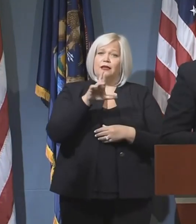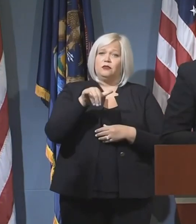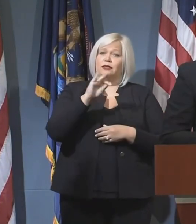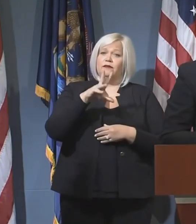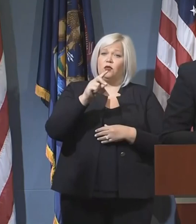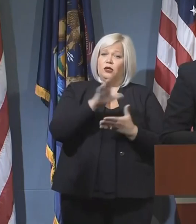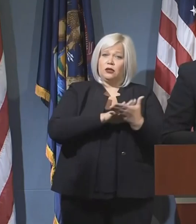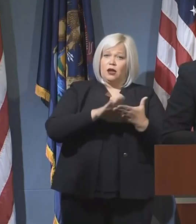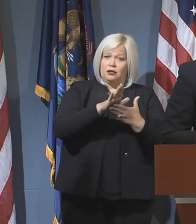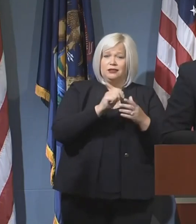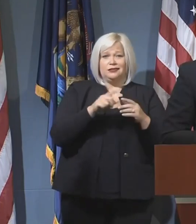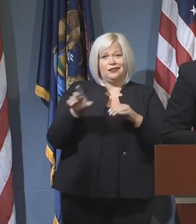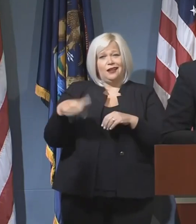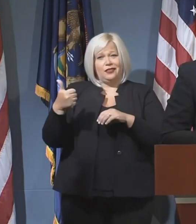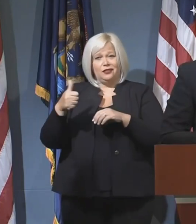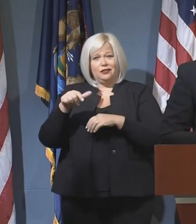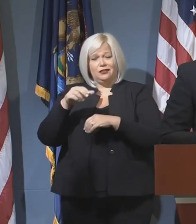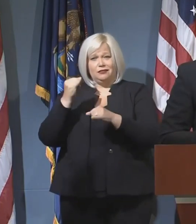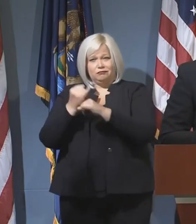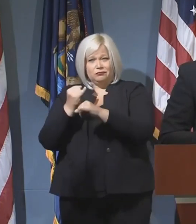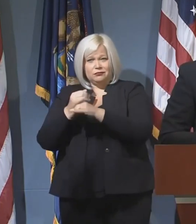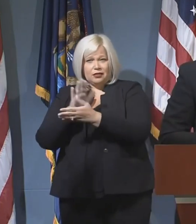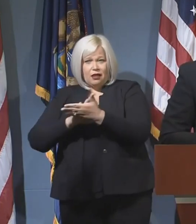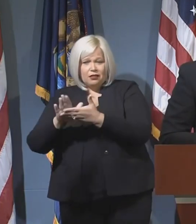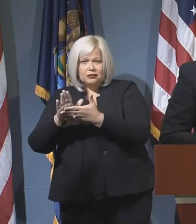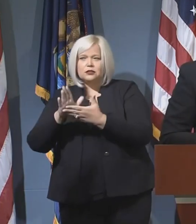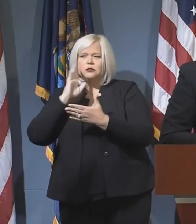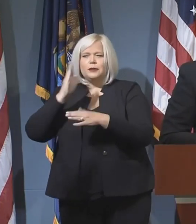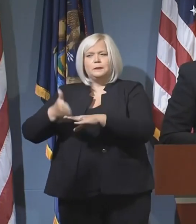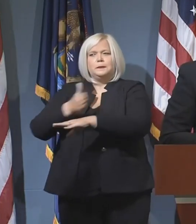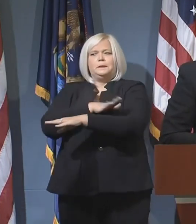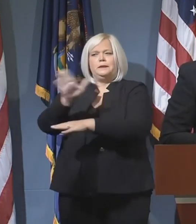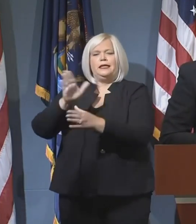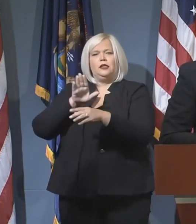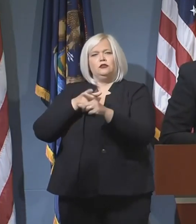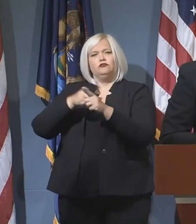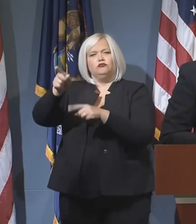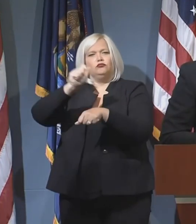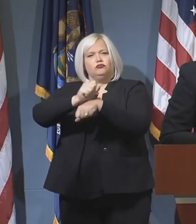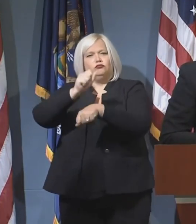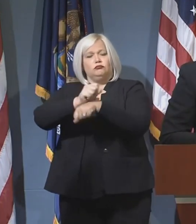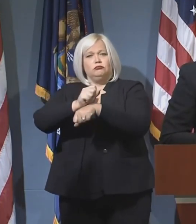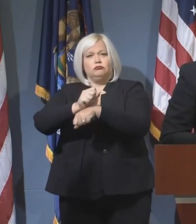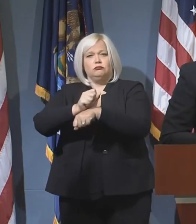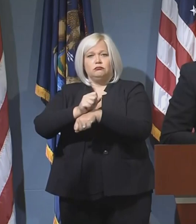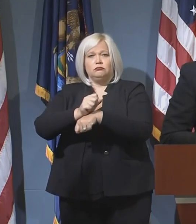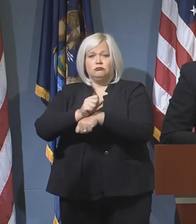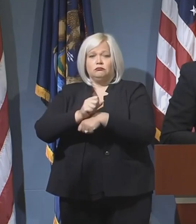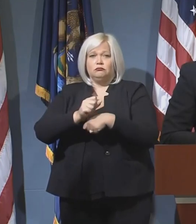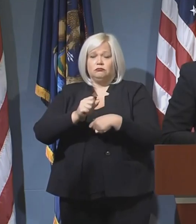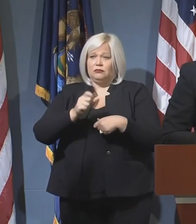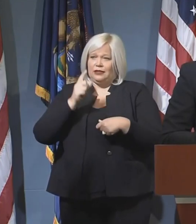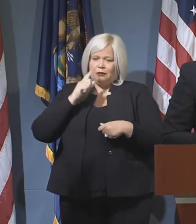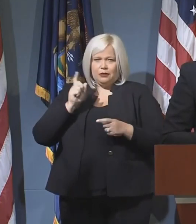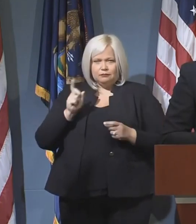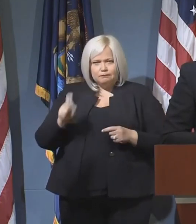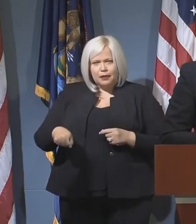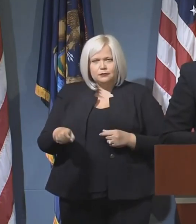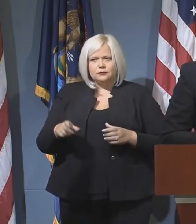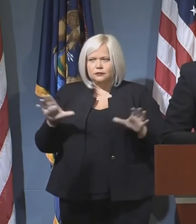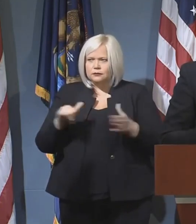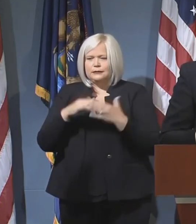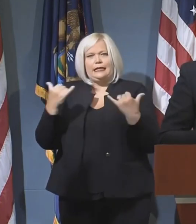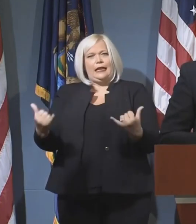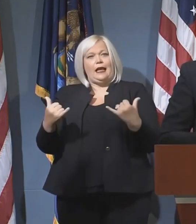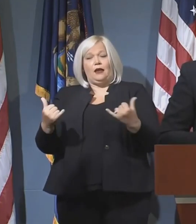like ours are going to look for ways to enhance their career path. They will not have time to waste. In fact, several